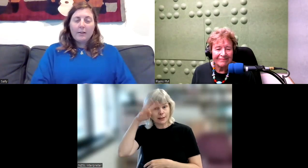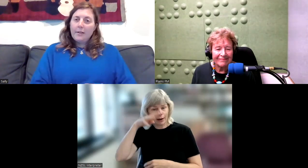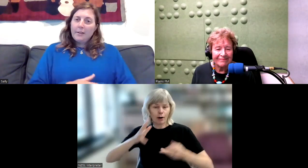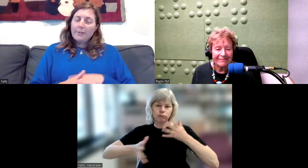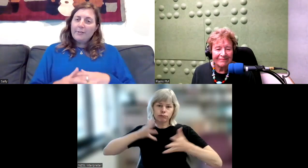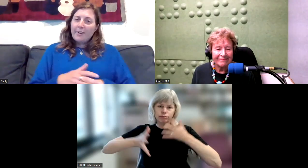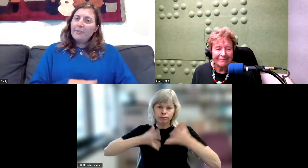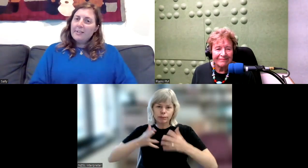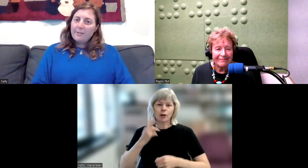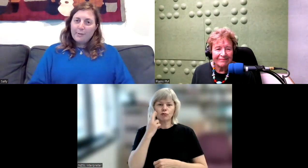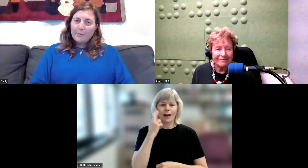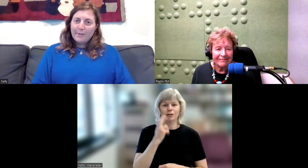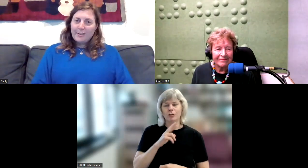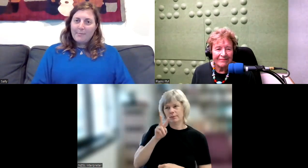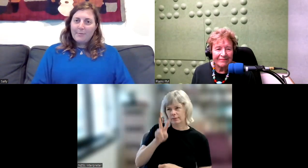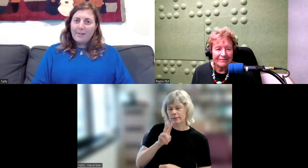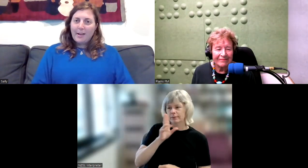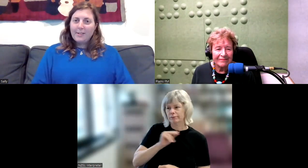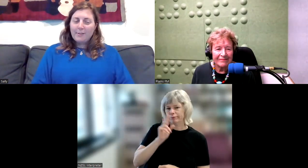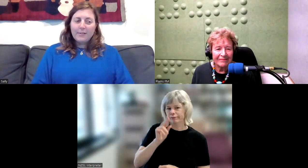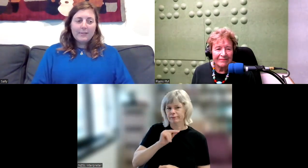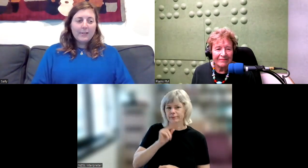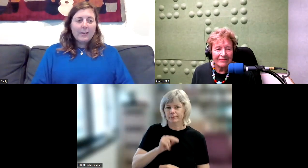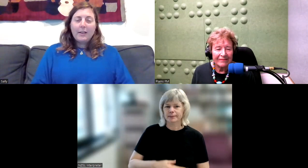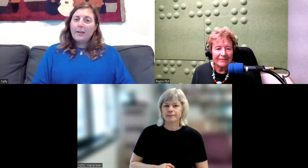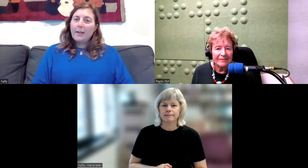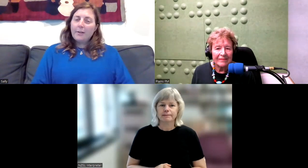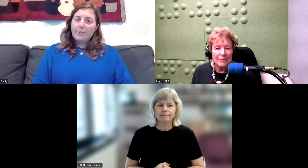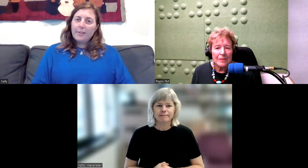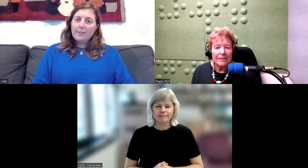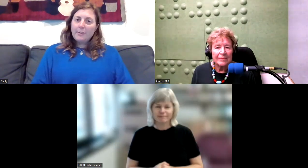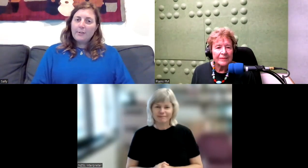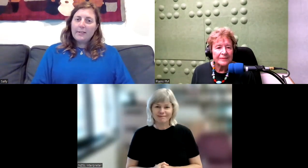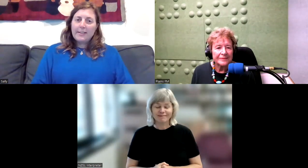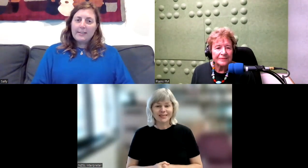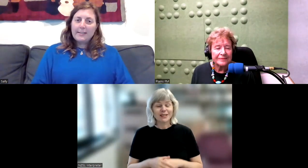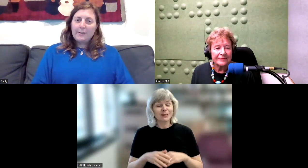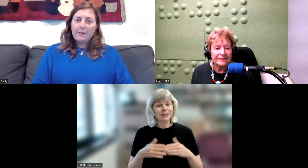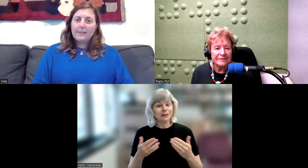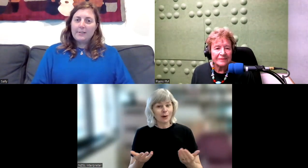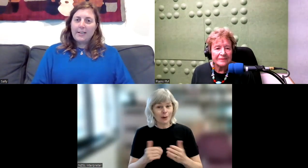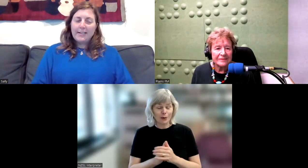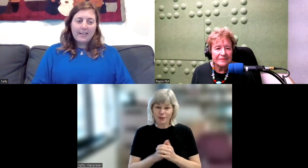So some final detail just before we jump in with our interviews. According to the census in 2018,